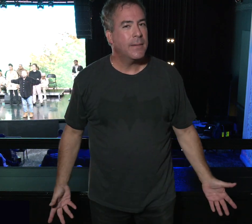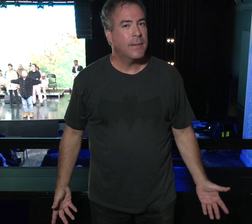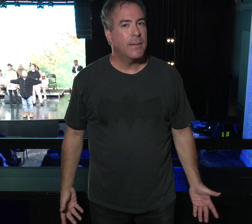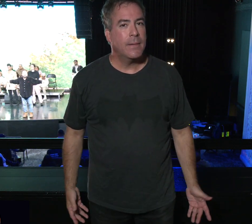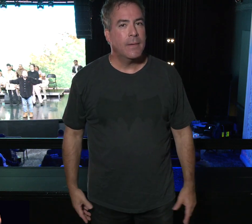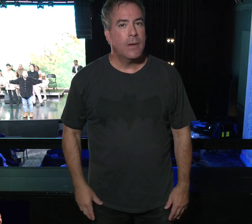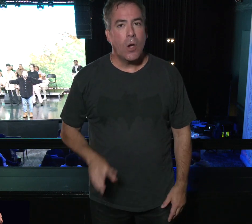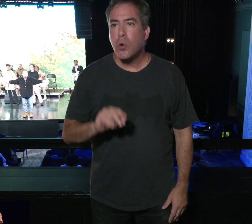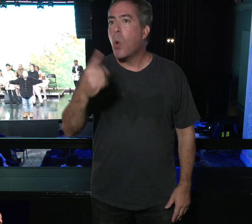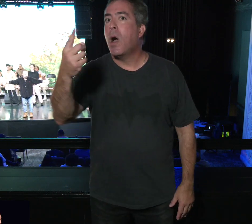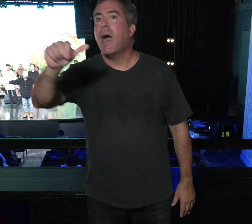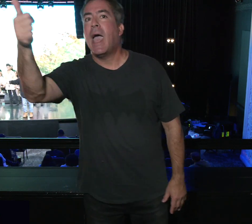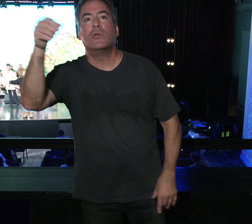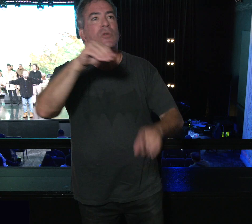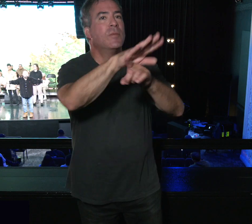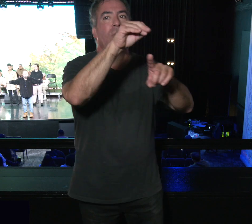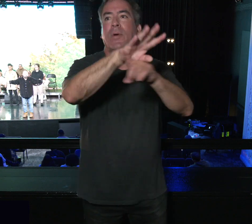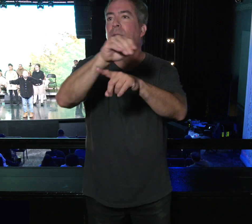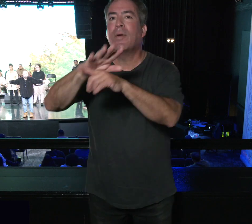Nobody else gets better.